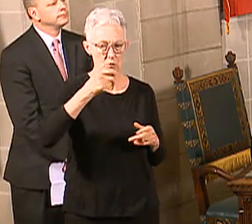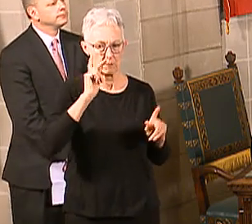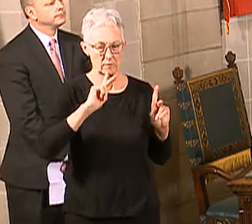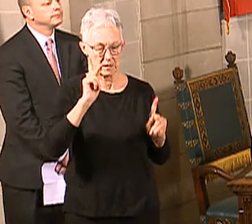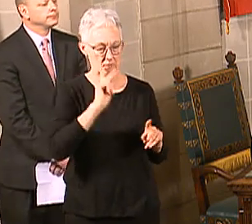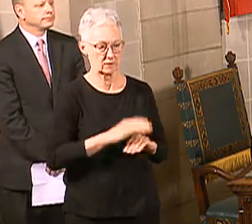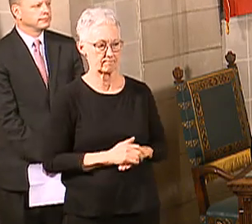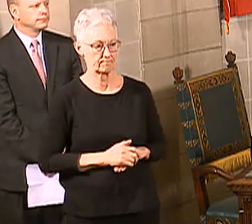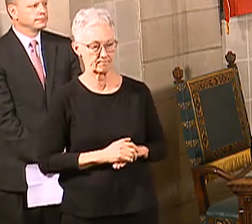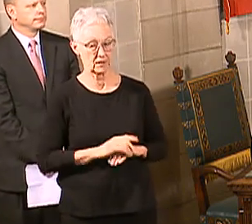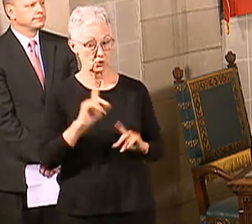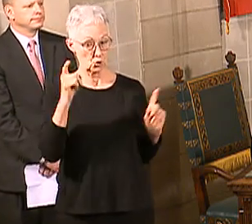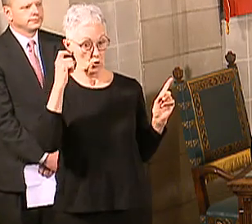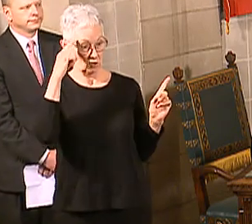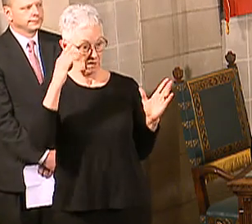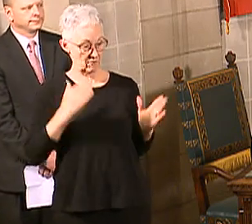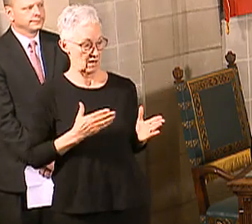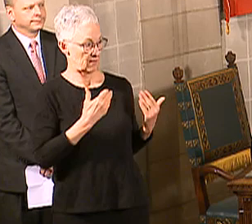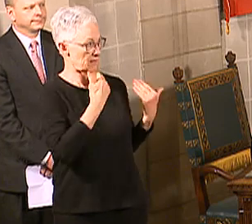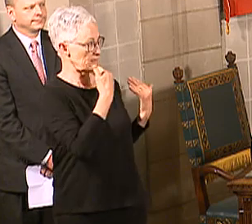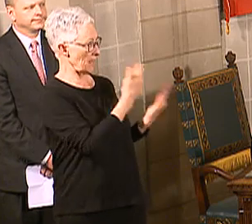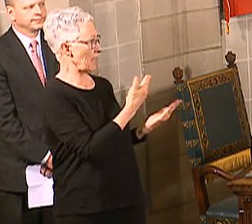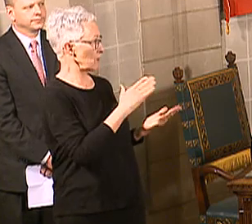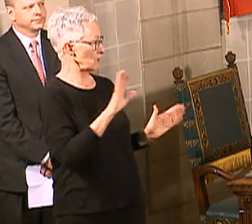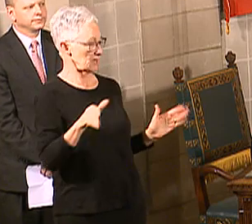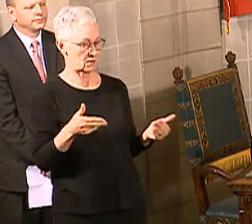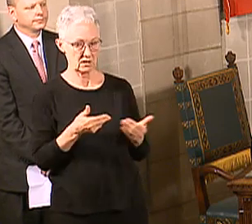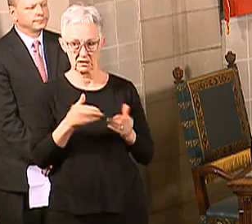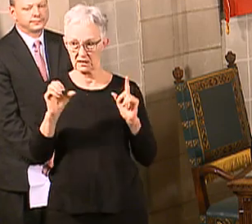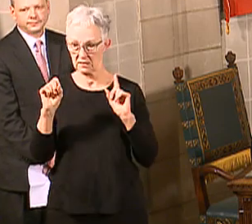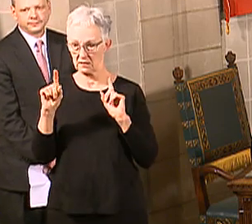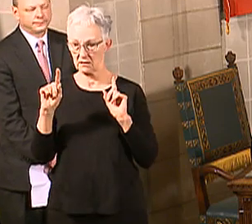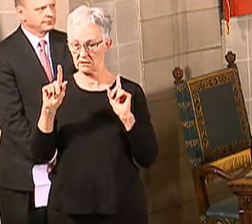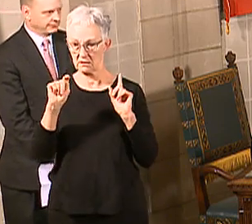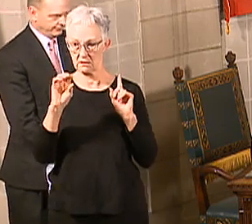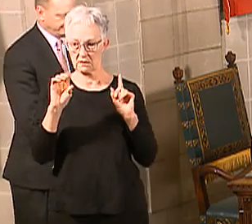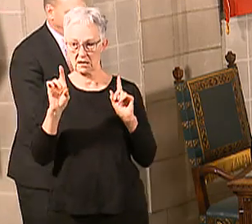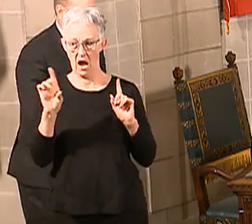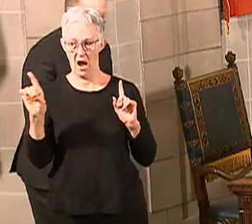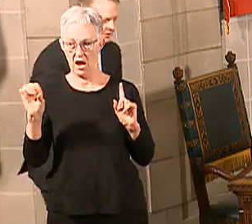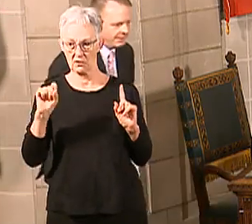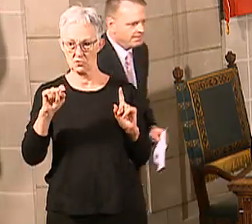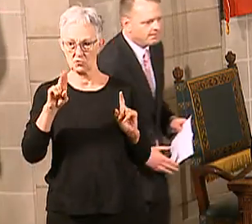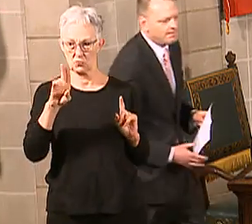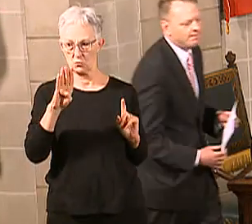Governor, thank you again. I would introduce Todd Stubendick from the AARP of Nebraska.